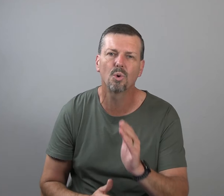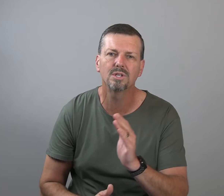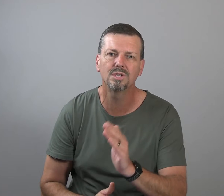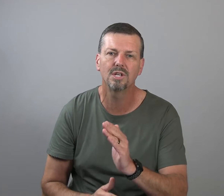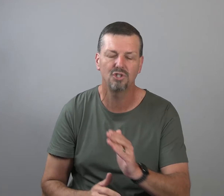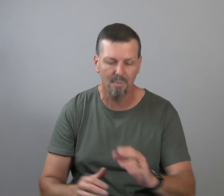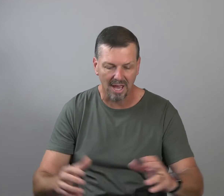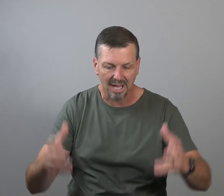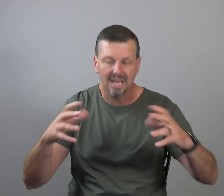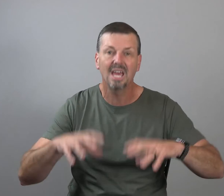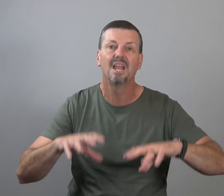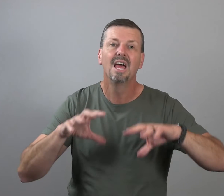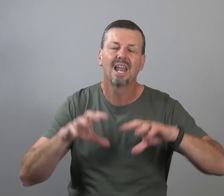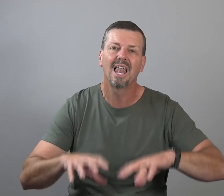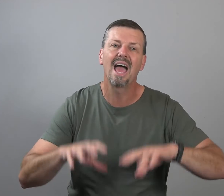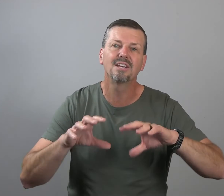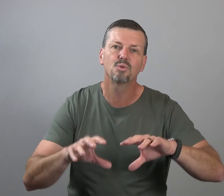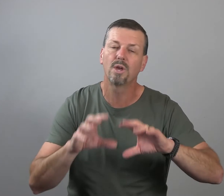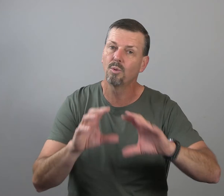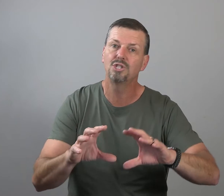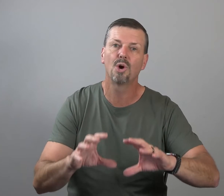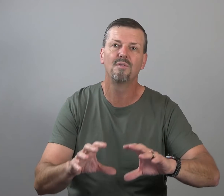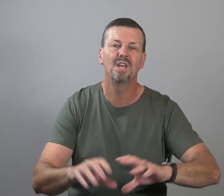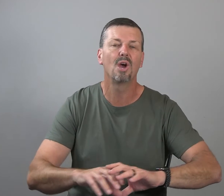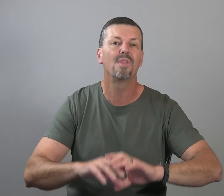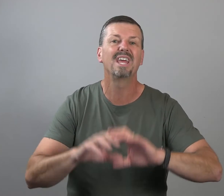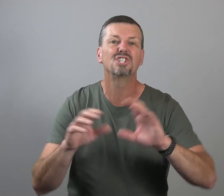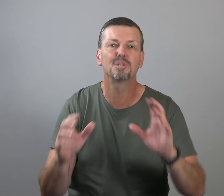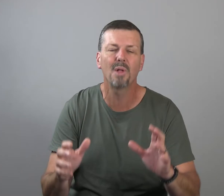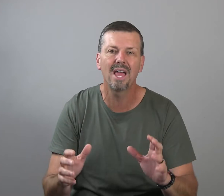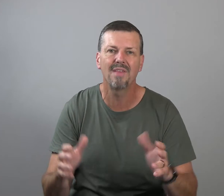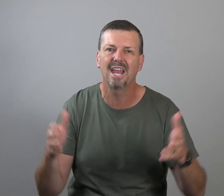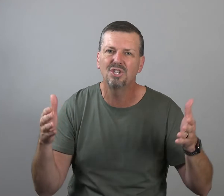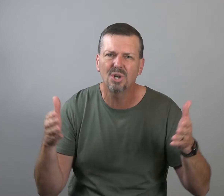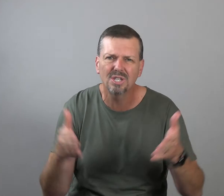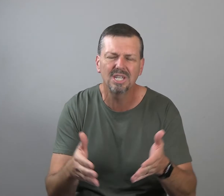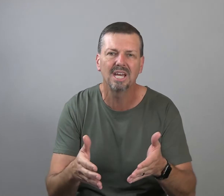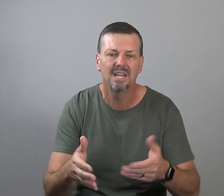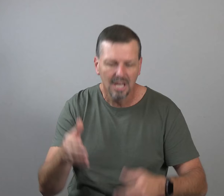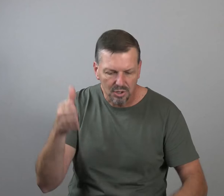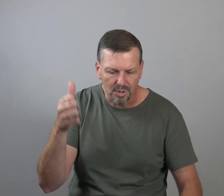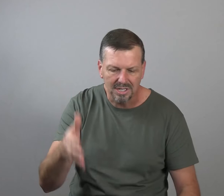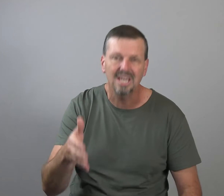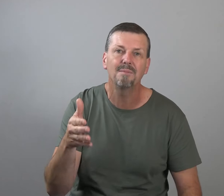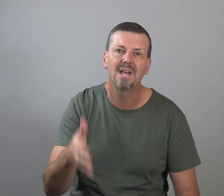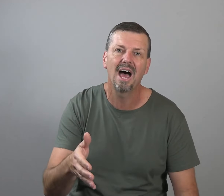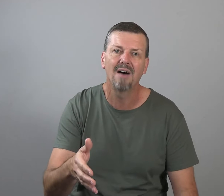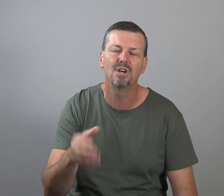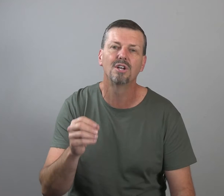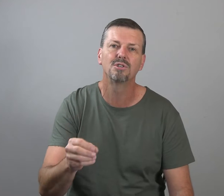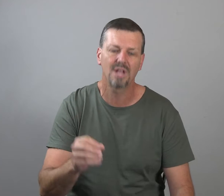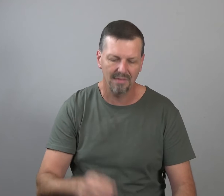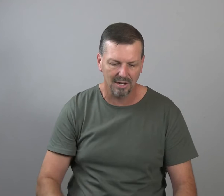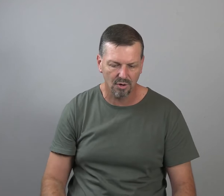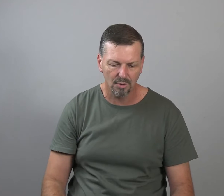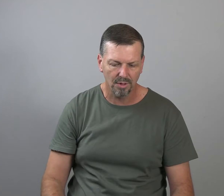choices that you make. And again, last week we showed a video that explained that. It took us in to a deep dive to understand that truth.